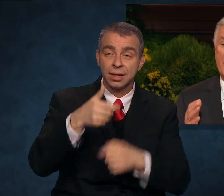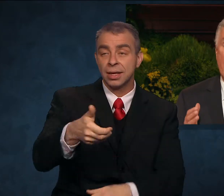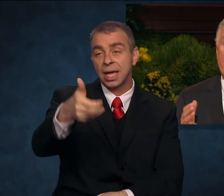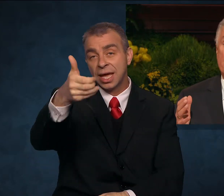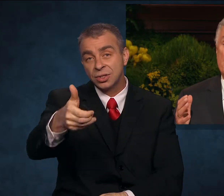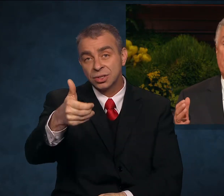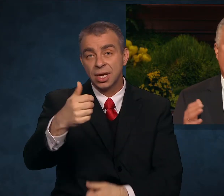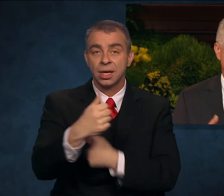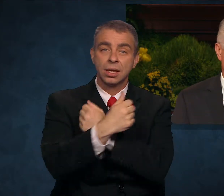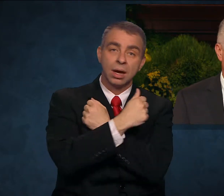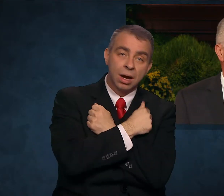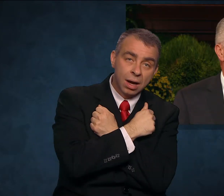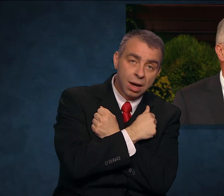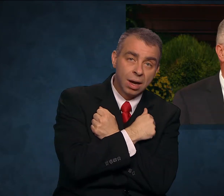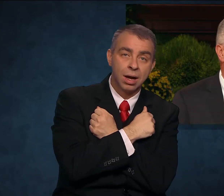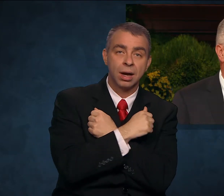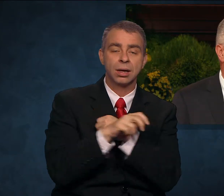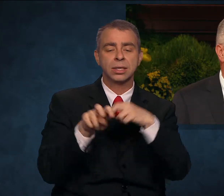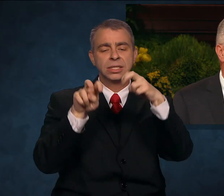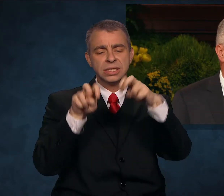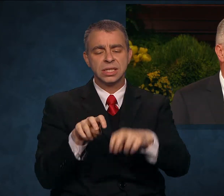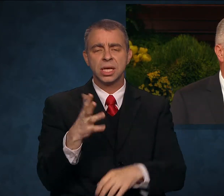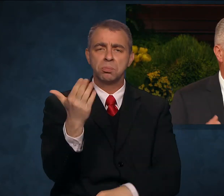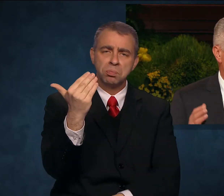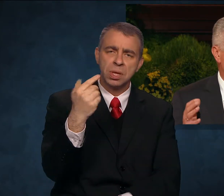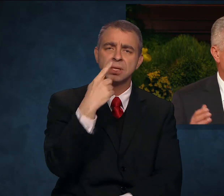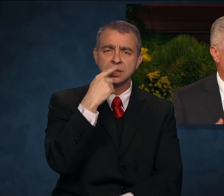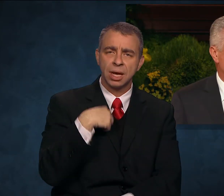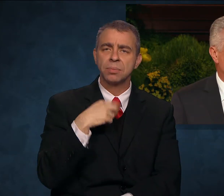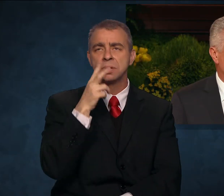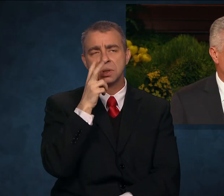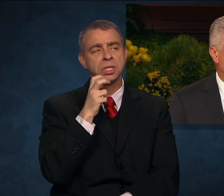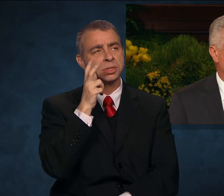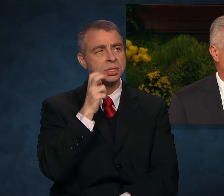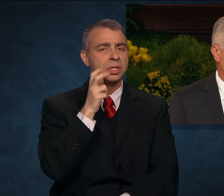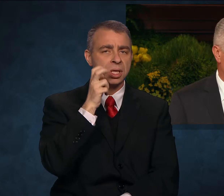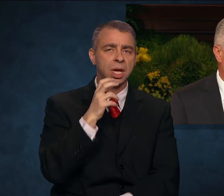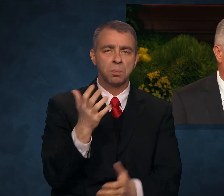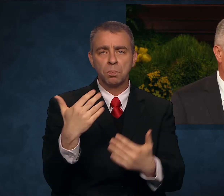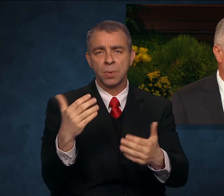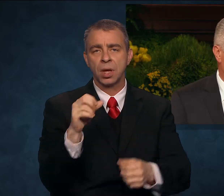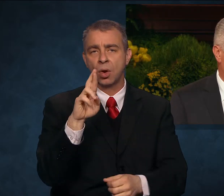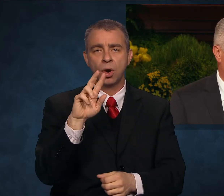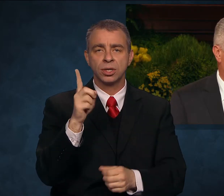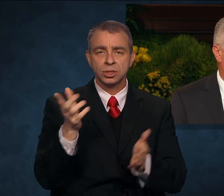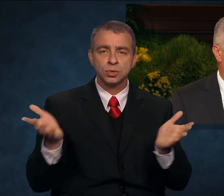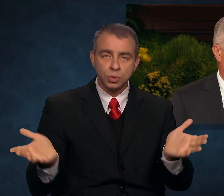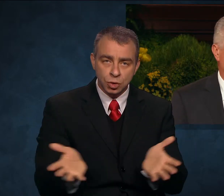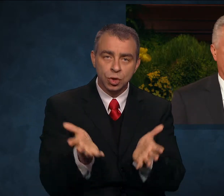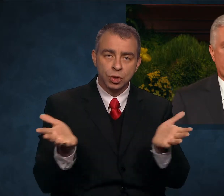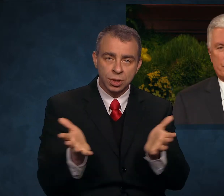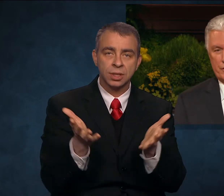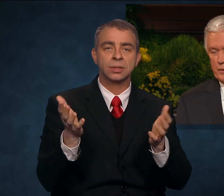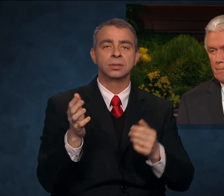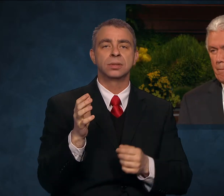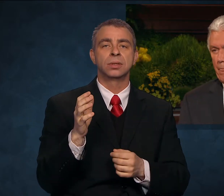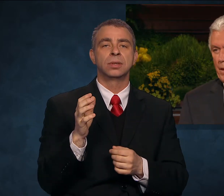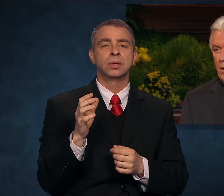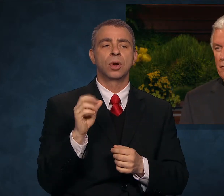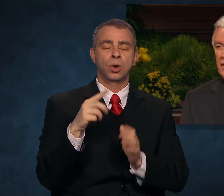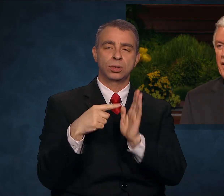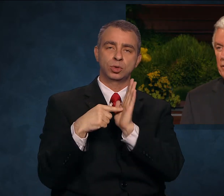time spent in listening, a soft word of encouragement, or a gesture